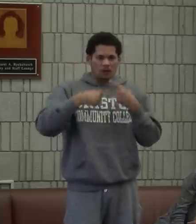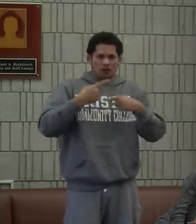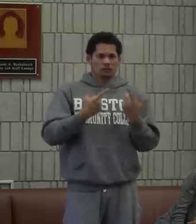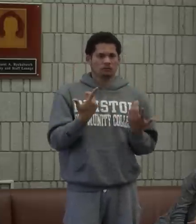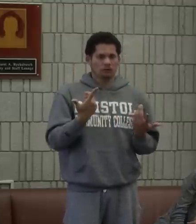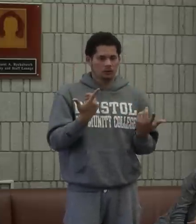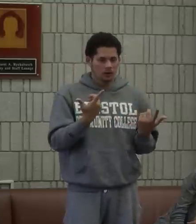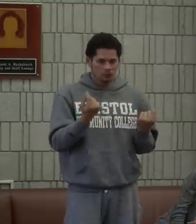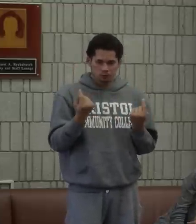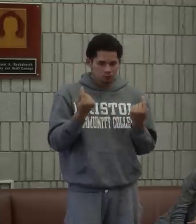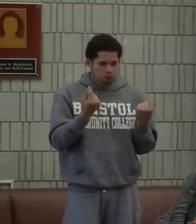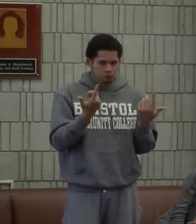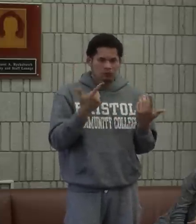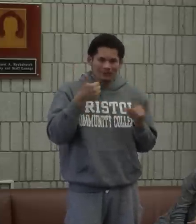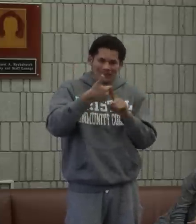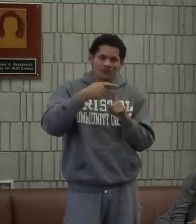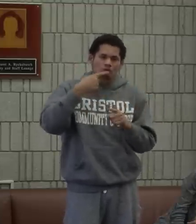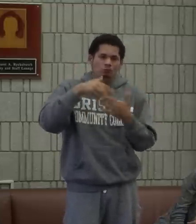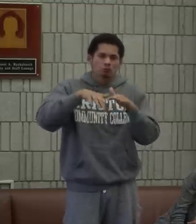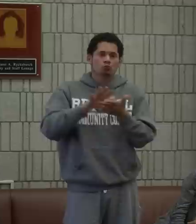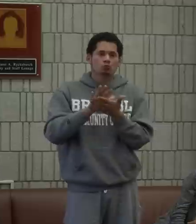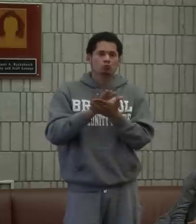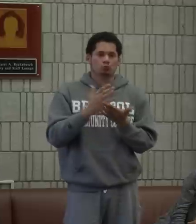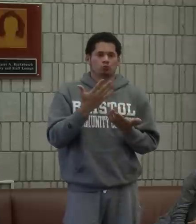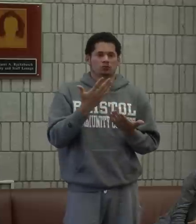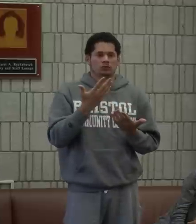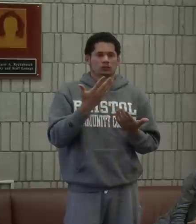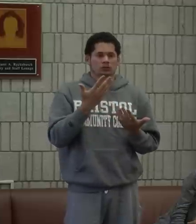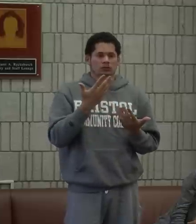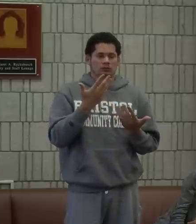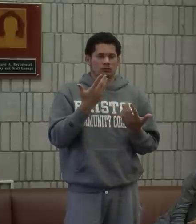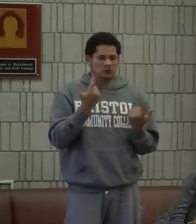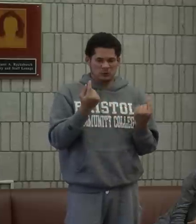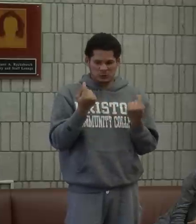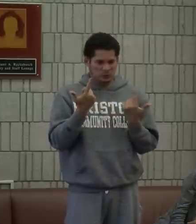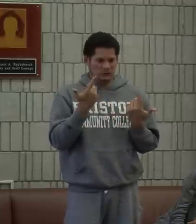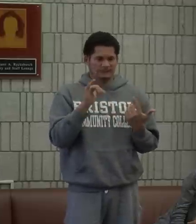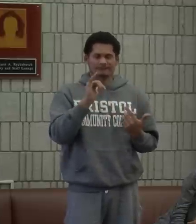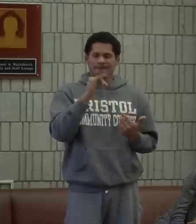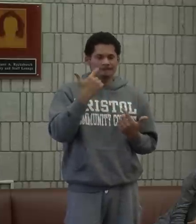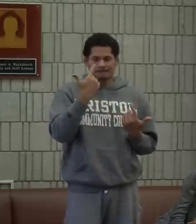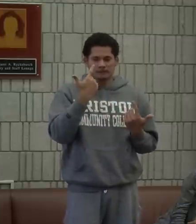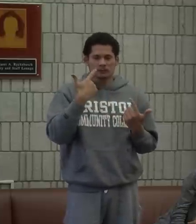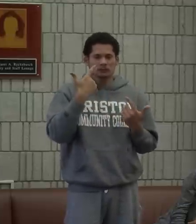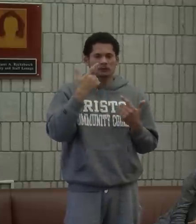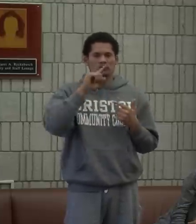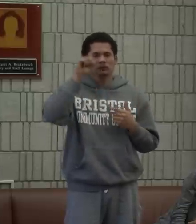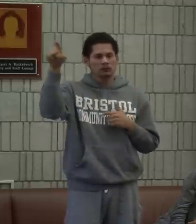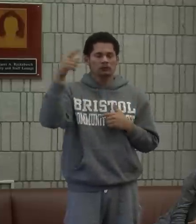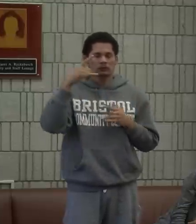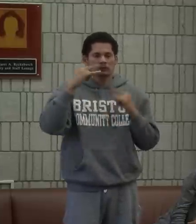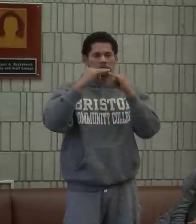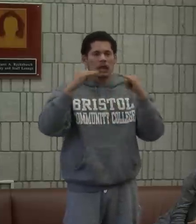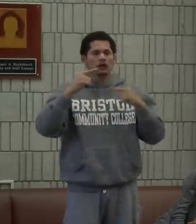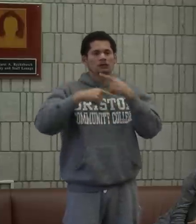little bit more laid back and she was not able to sign. She was mainstream, she was with hearing people in a regular public school.